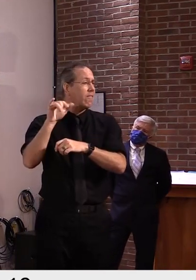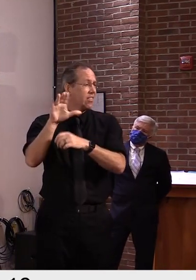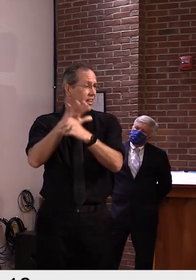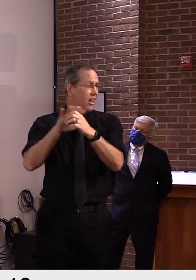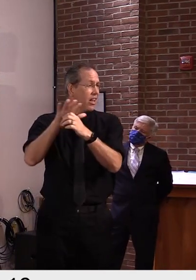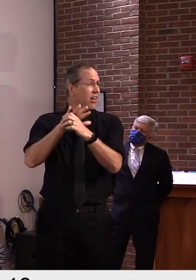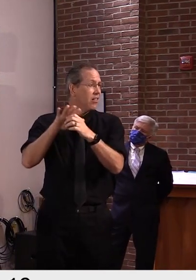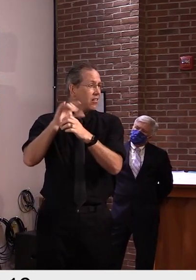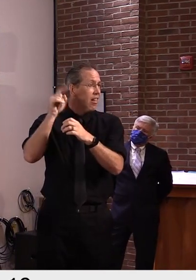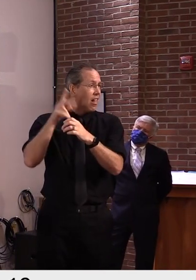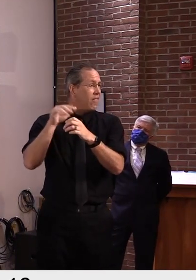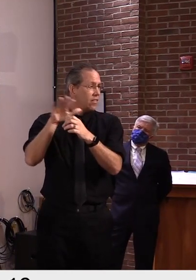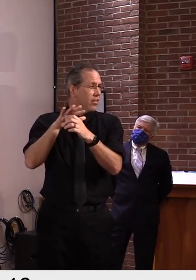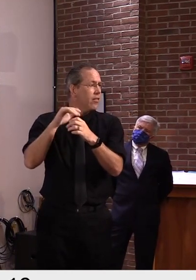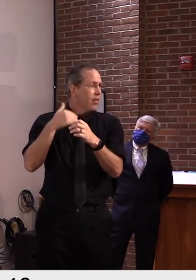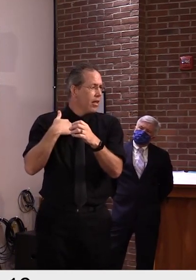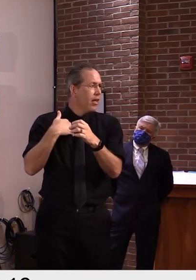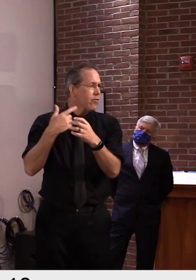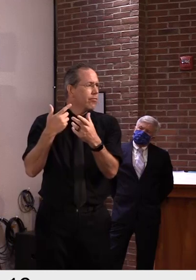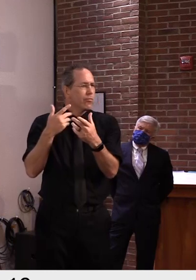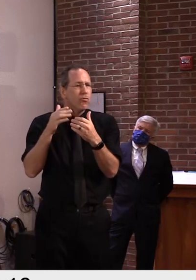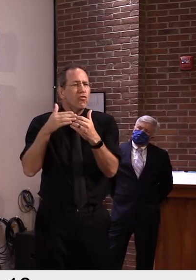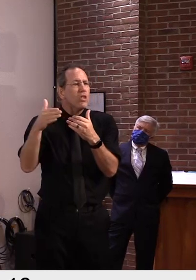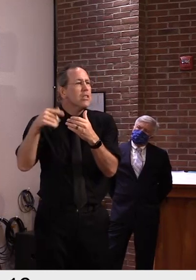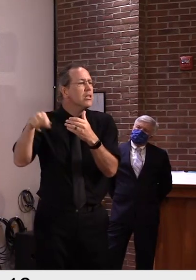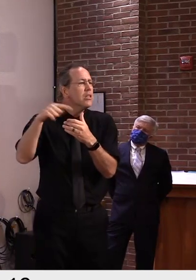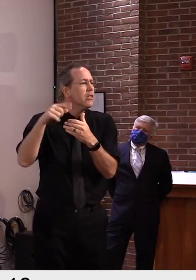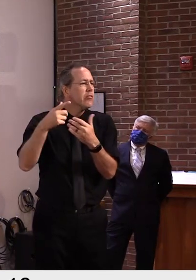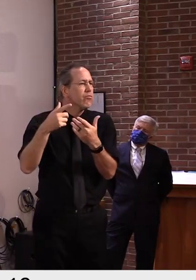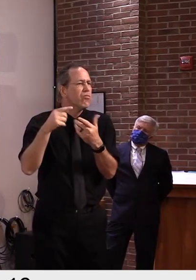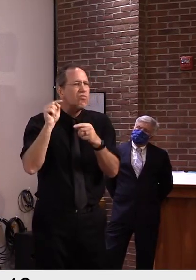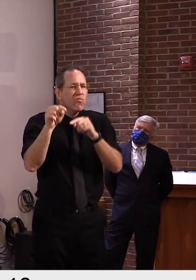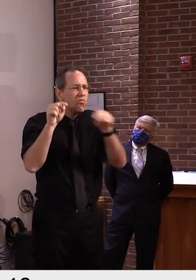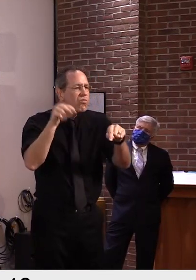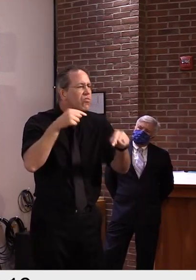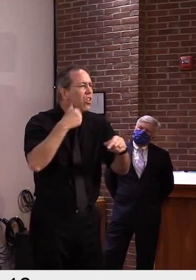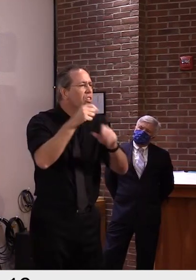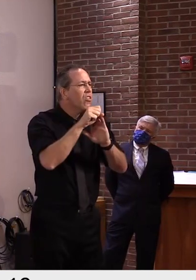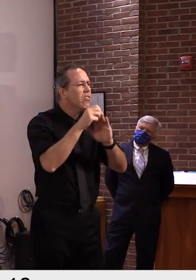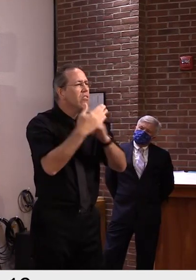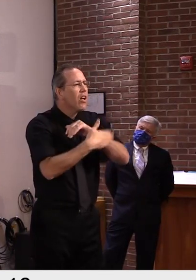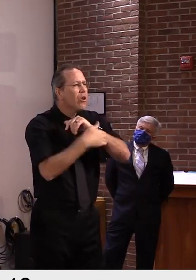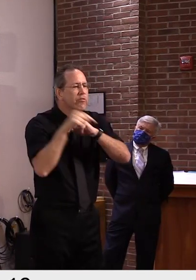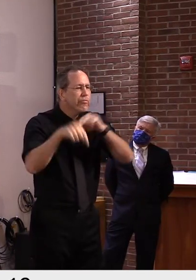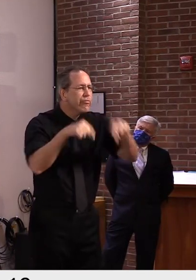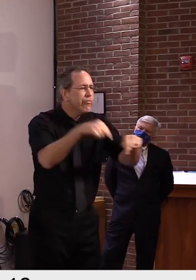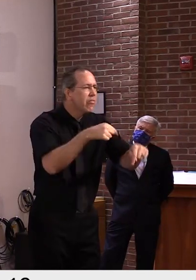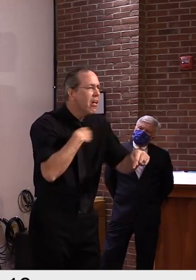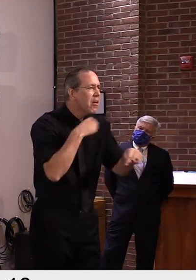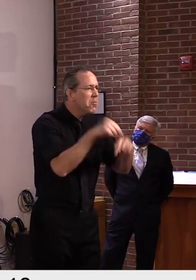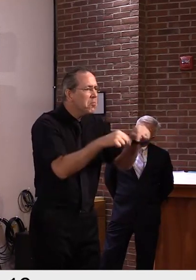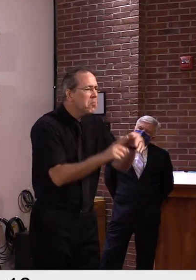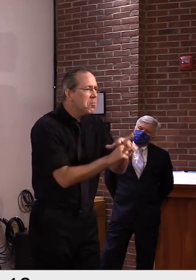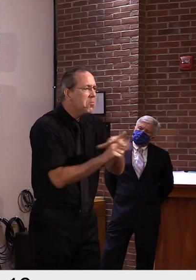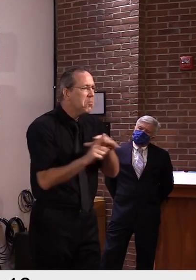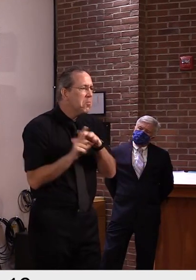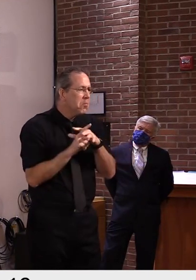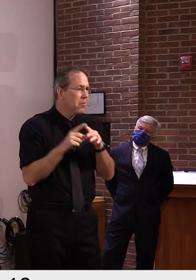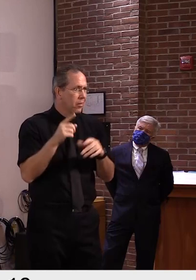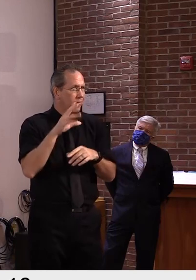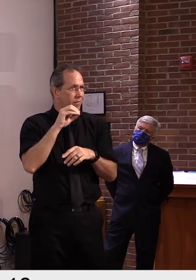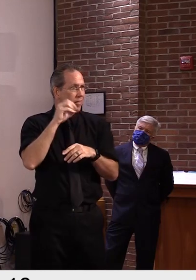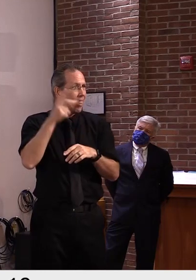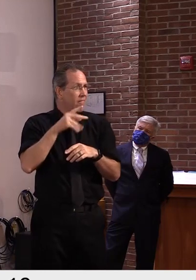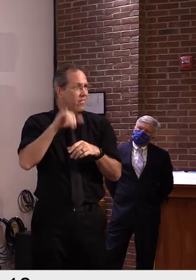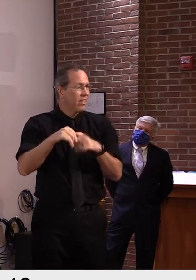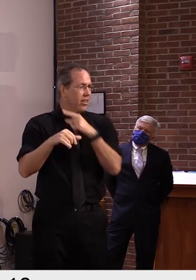very young and some older and some in between. And it doesn't look like, uh, uniformly or not even close to uniformly